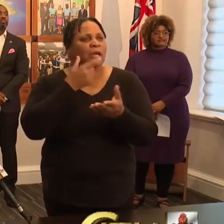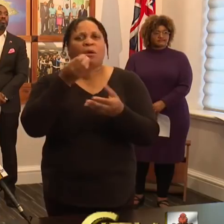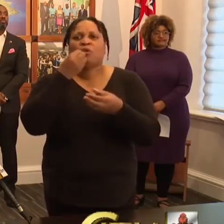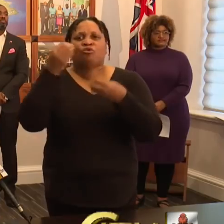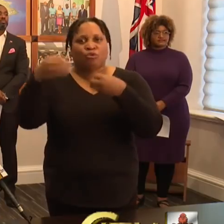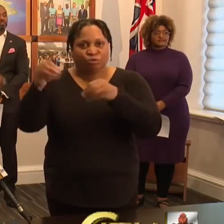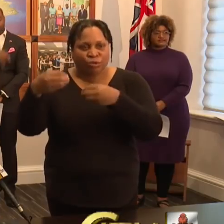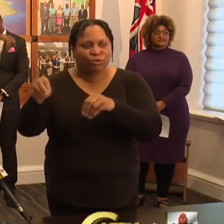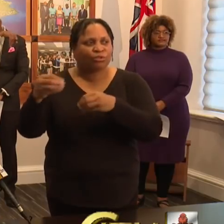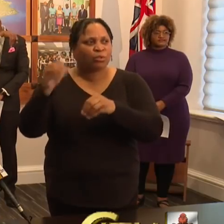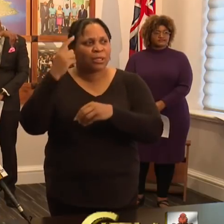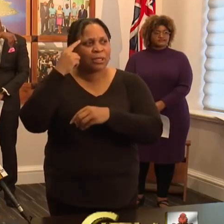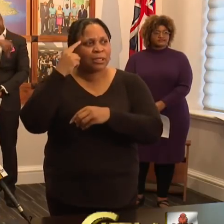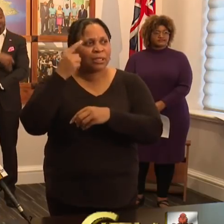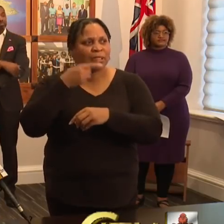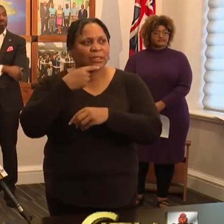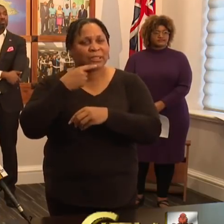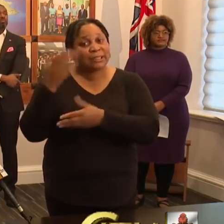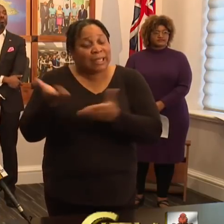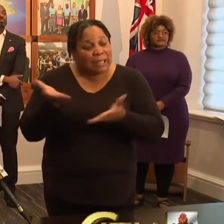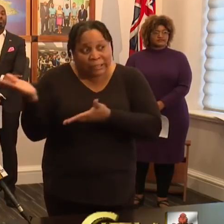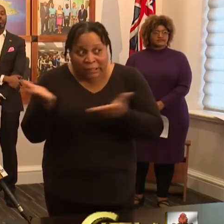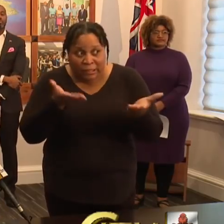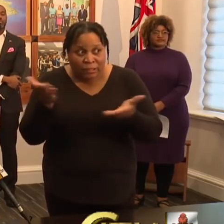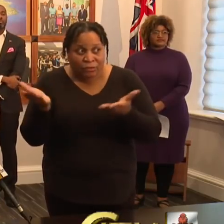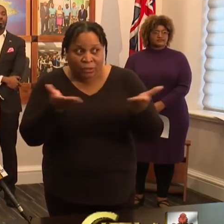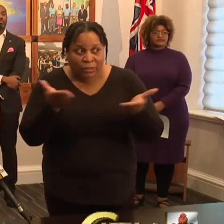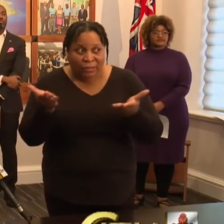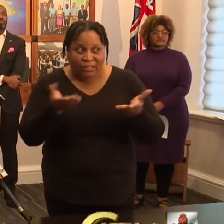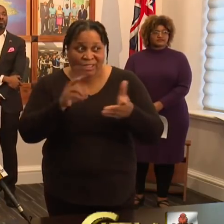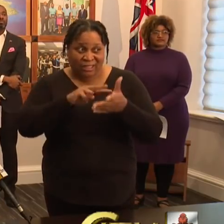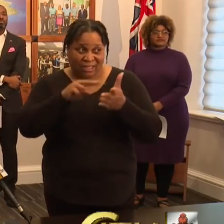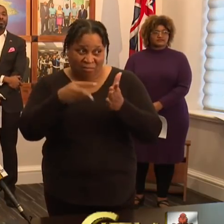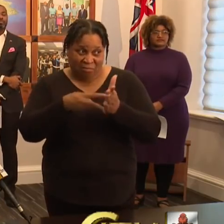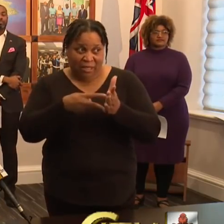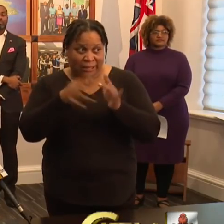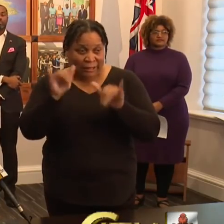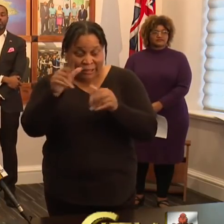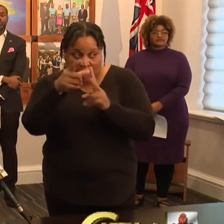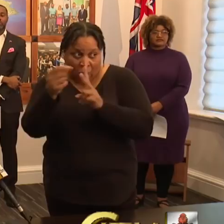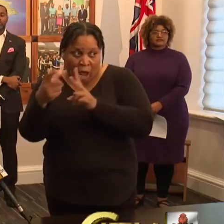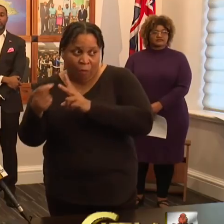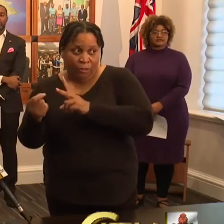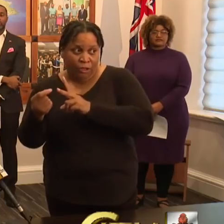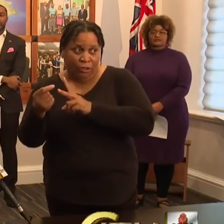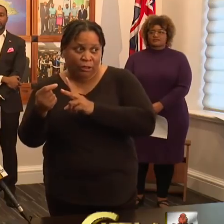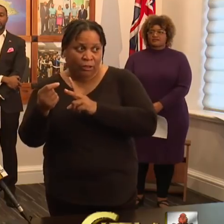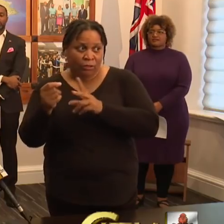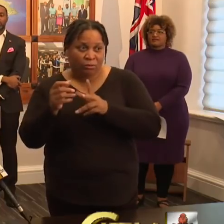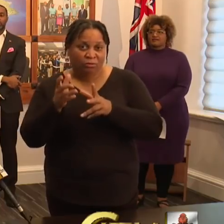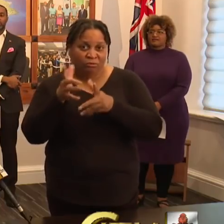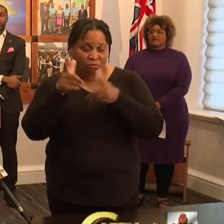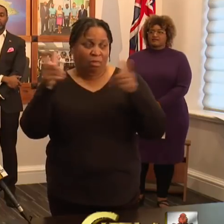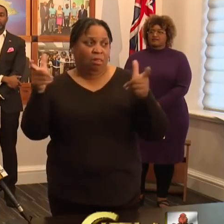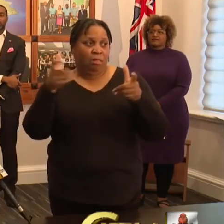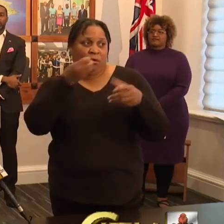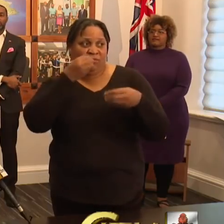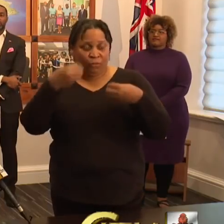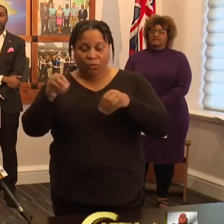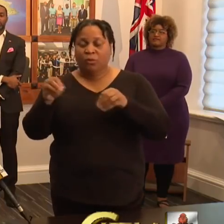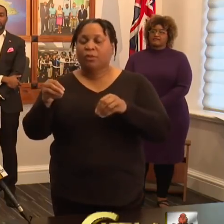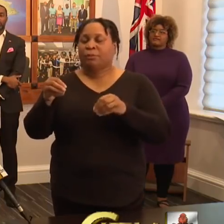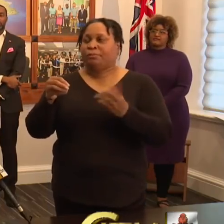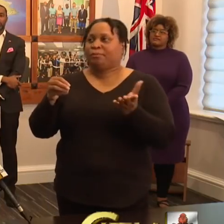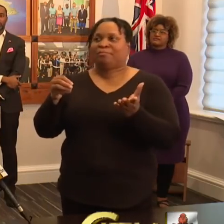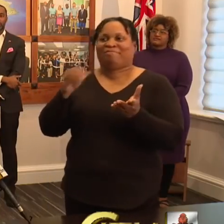stores, I think you did mention grocery deliveries. Does that mean deliveries are still an option for those supermarkets that provide that? So this